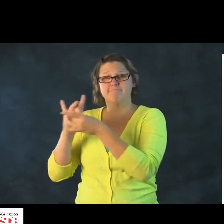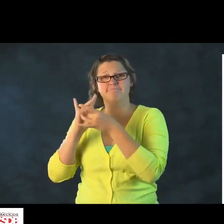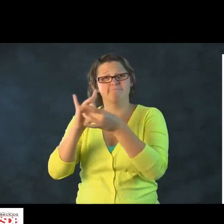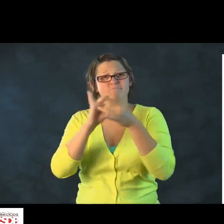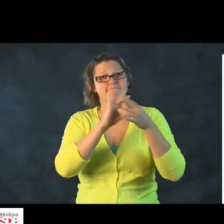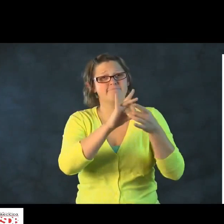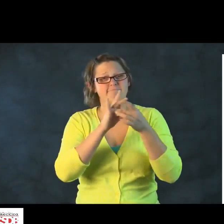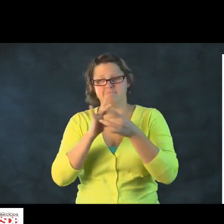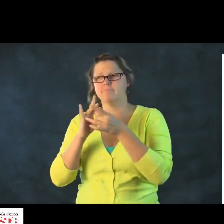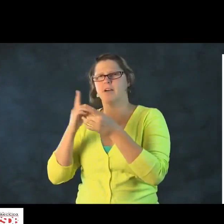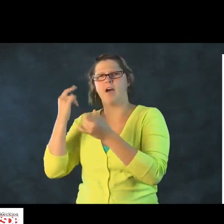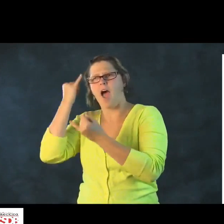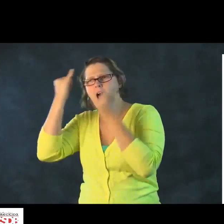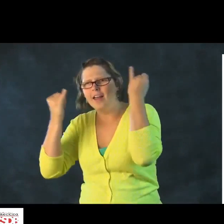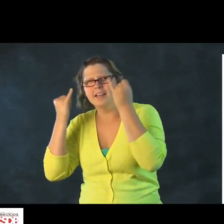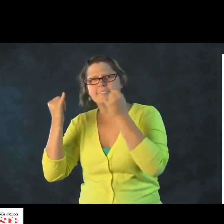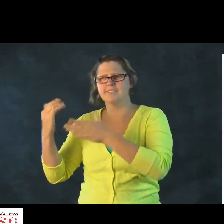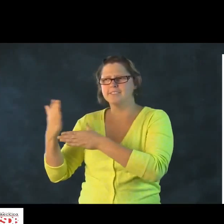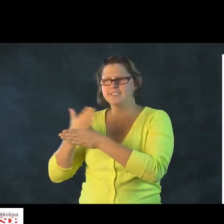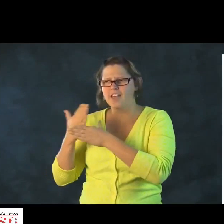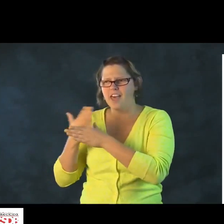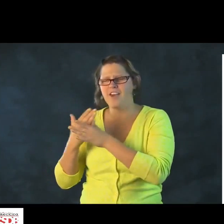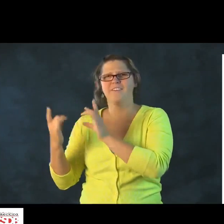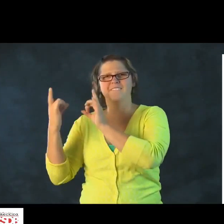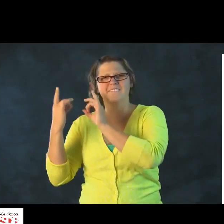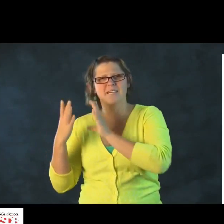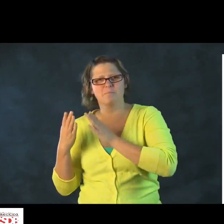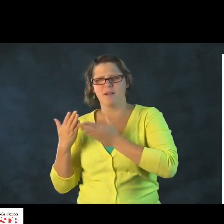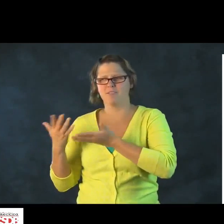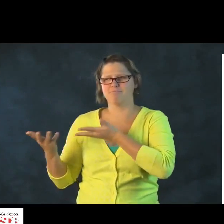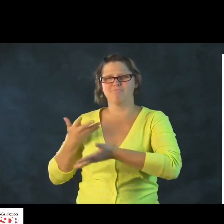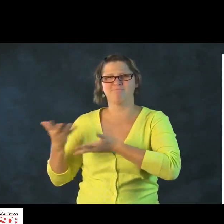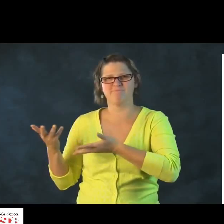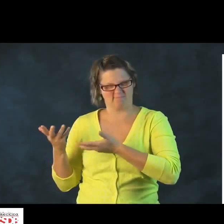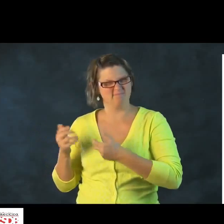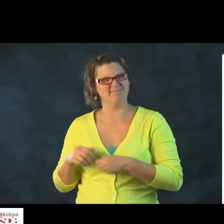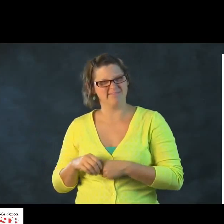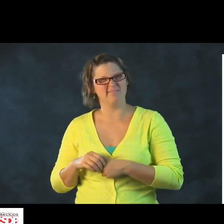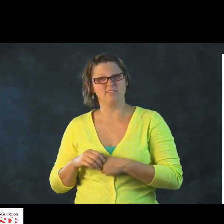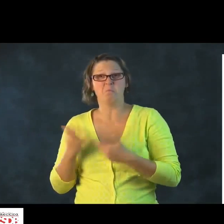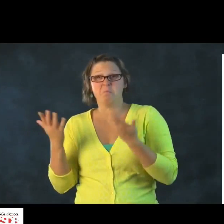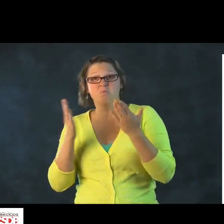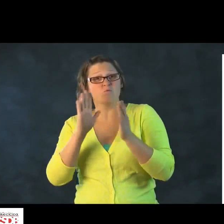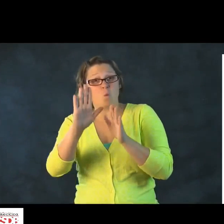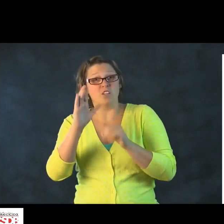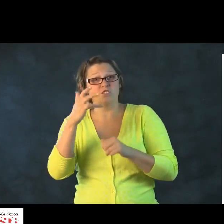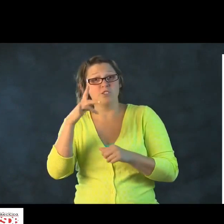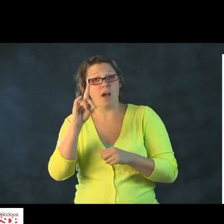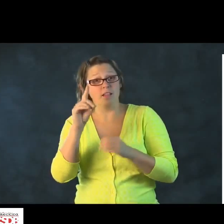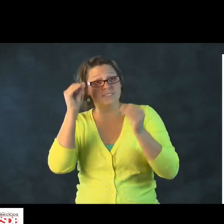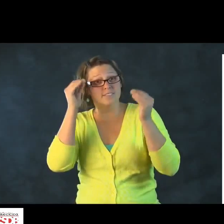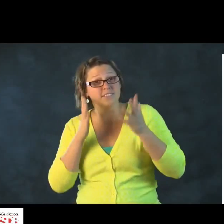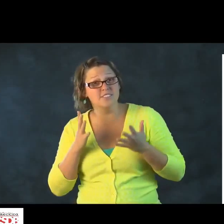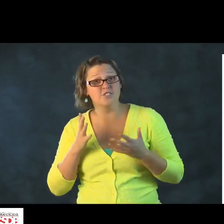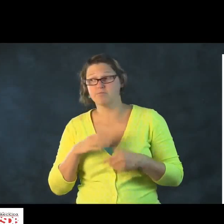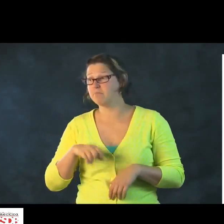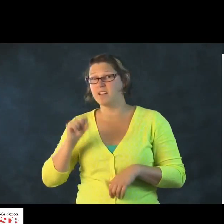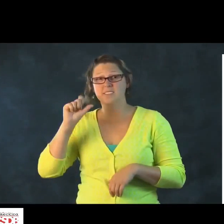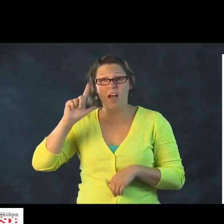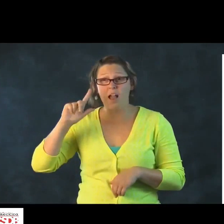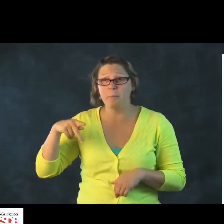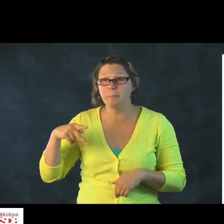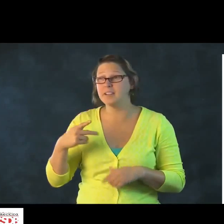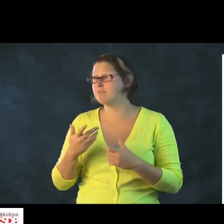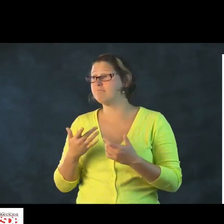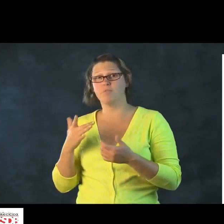or contact other parents that are in the same situation and kind of collaborate with one another and get some ideas and feedback from one another.